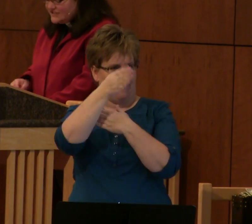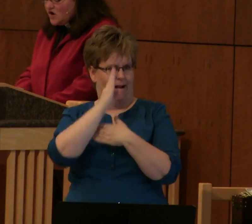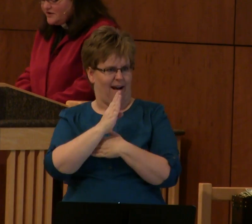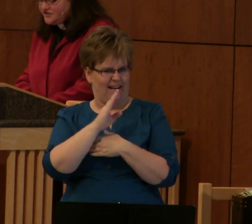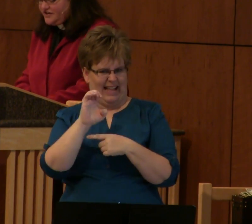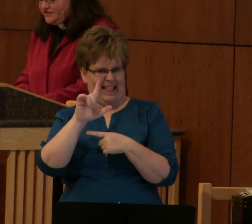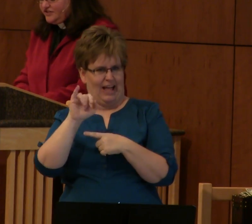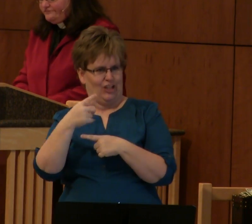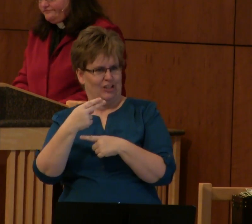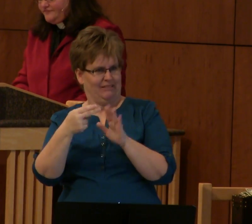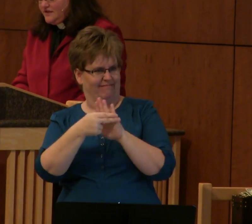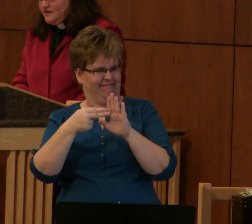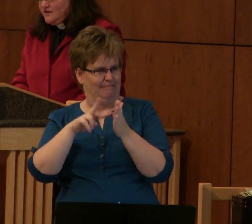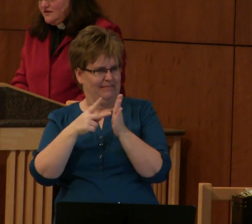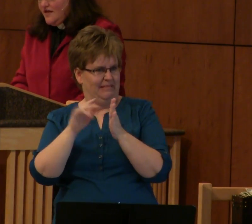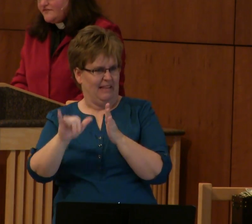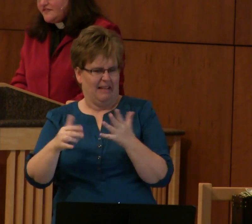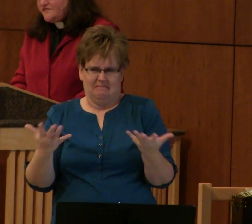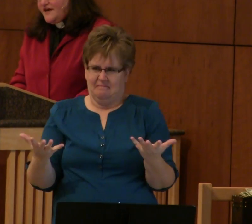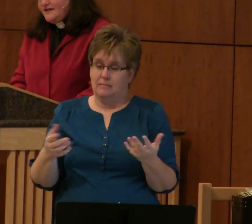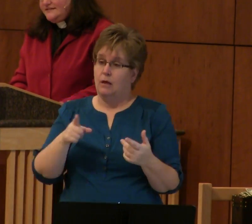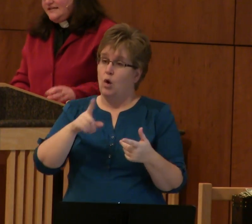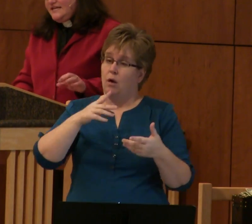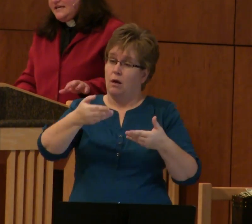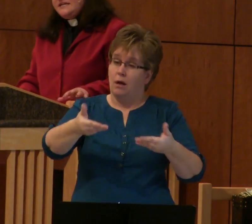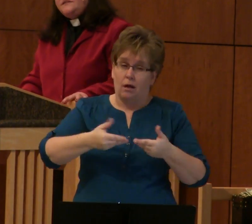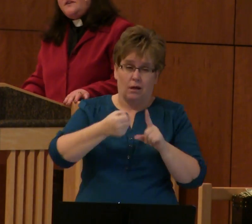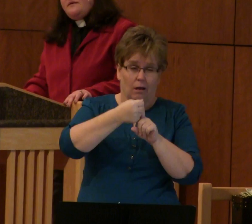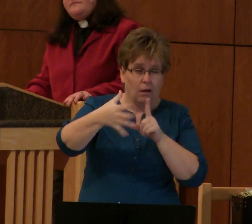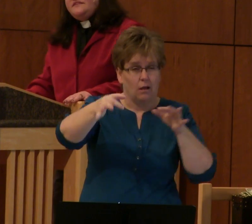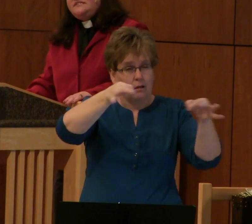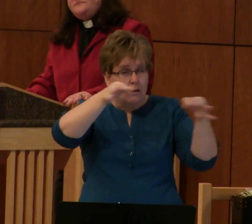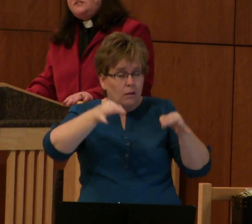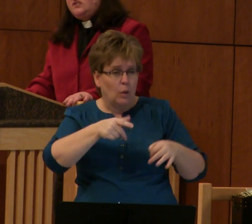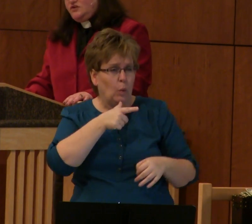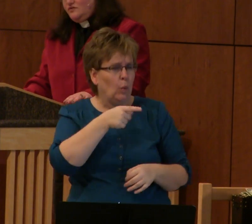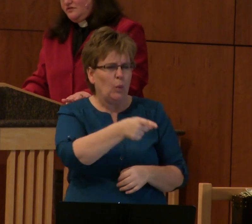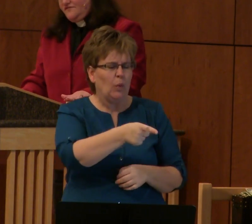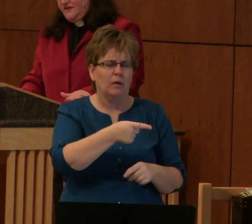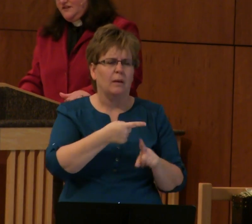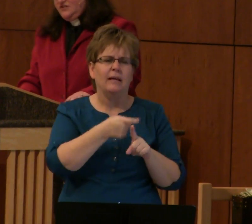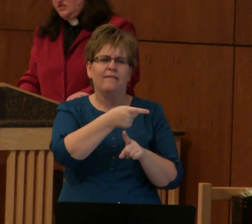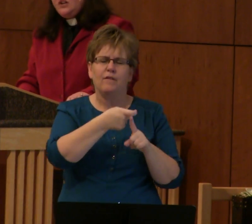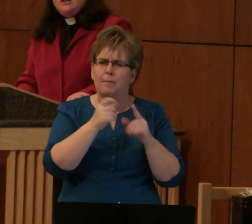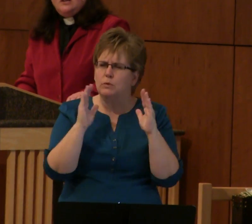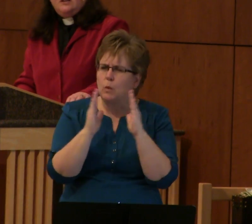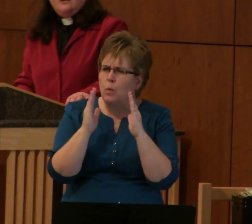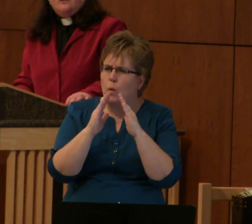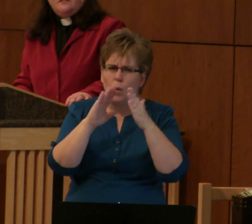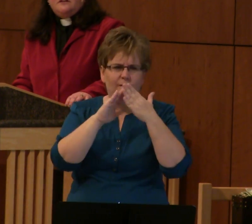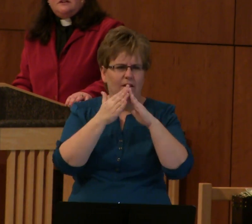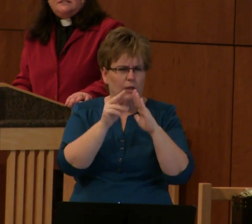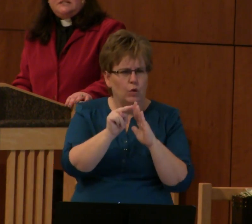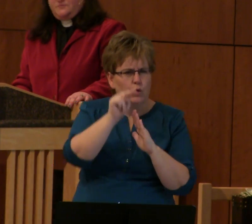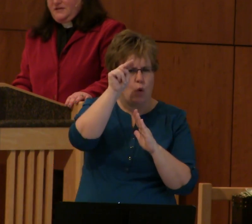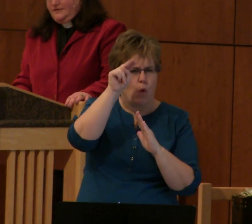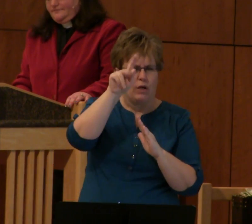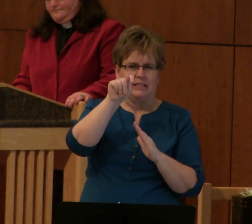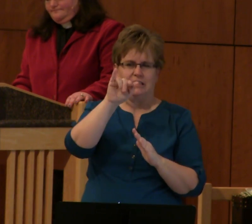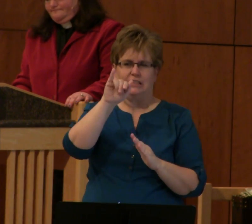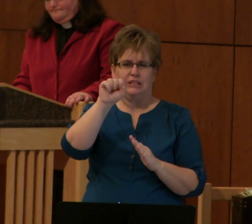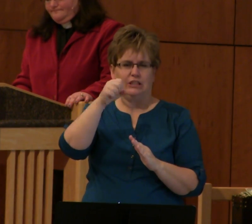He gets no introduction other than the fact that he is from this obscure village in northern